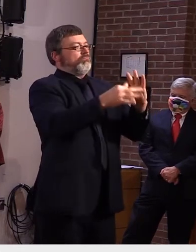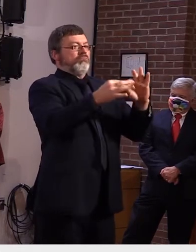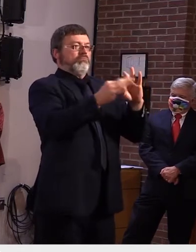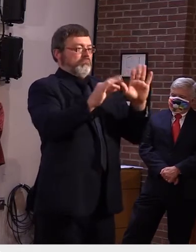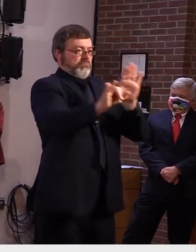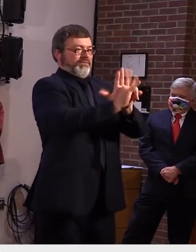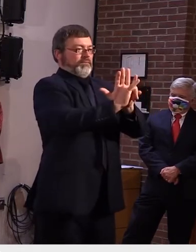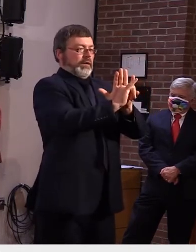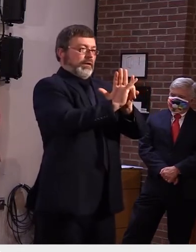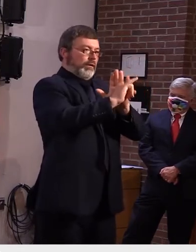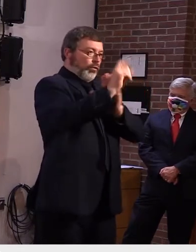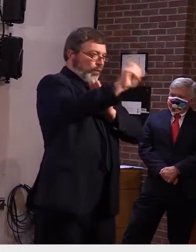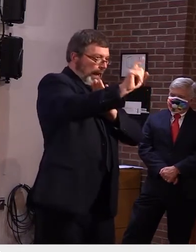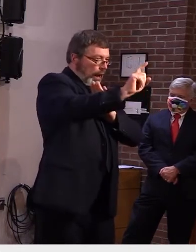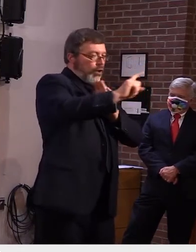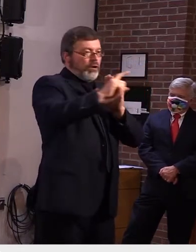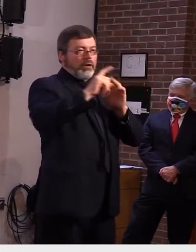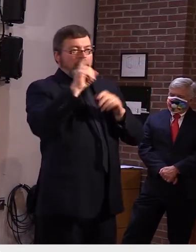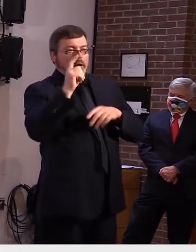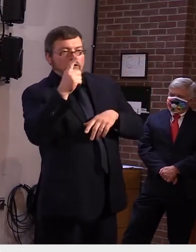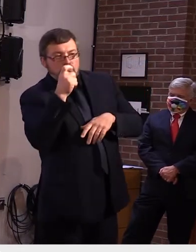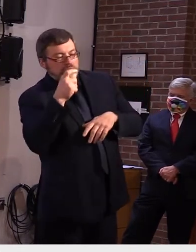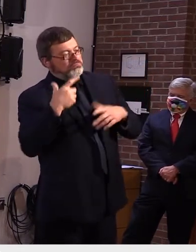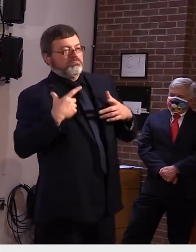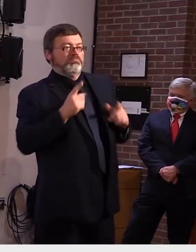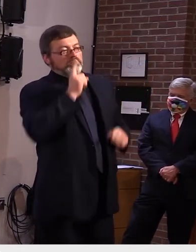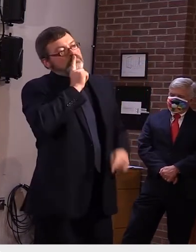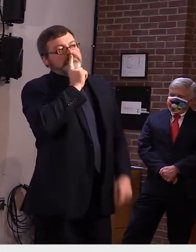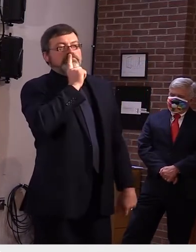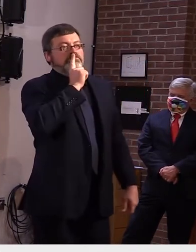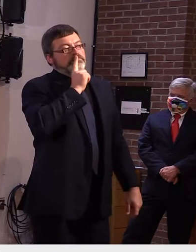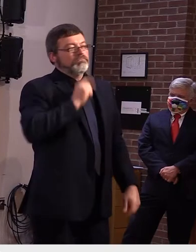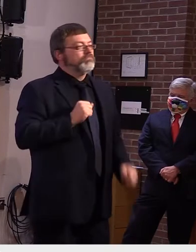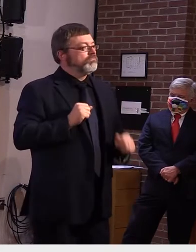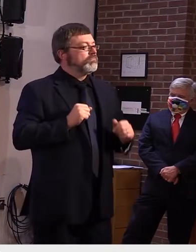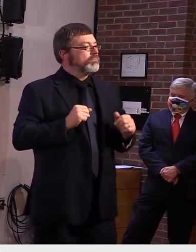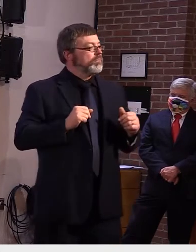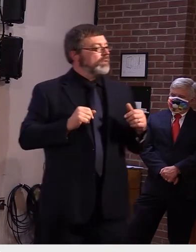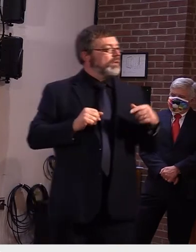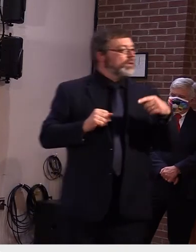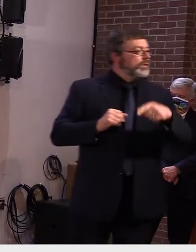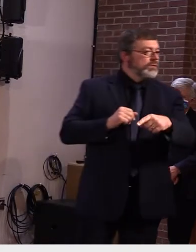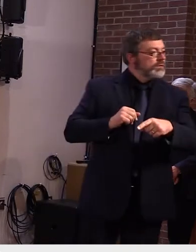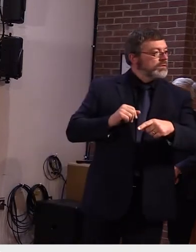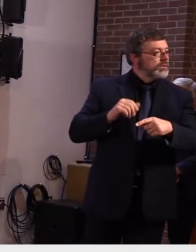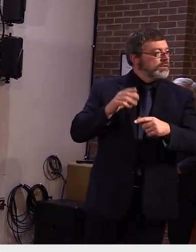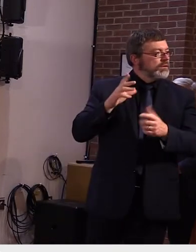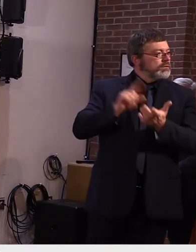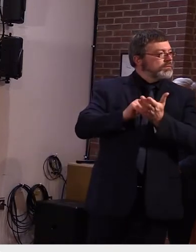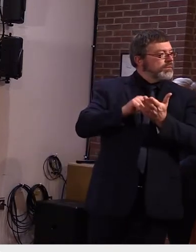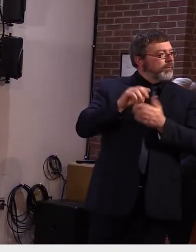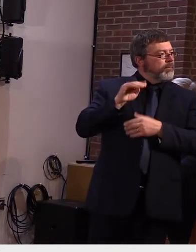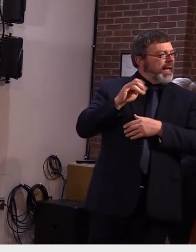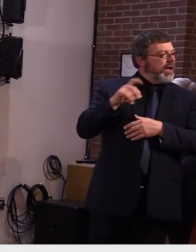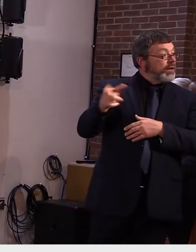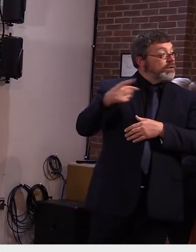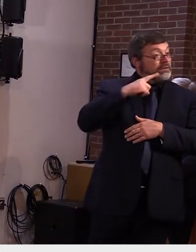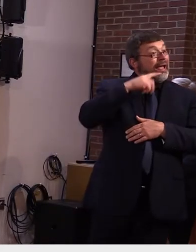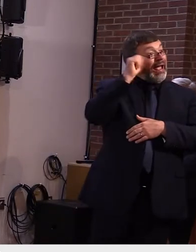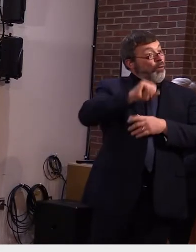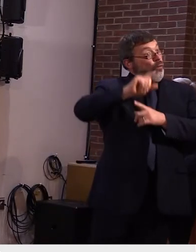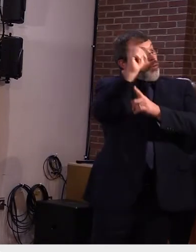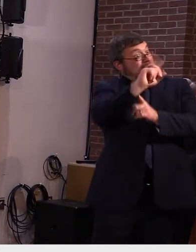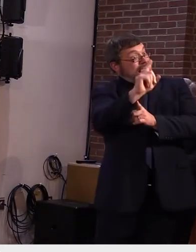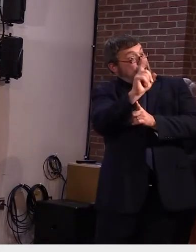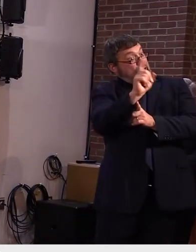but but you have given for towns and everything like that some towns in vermont have less people than uh